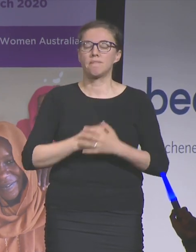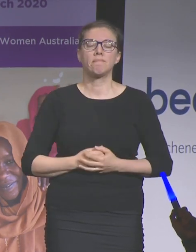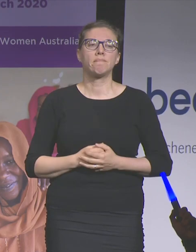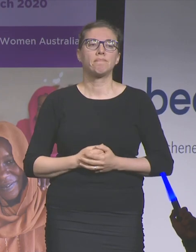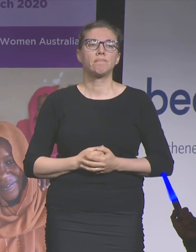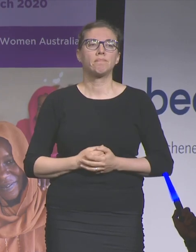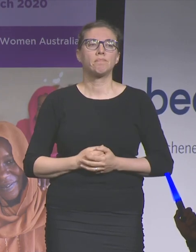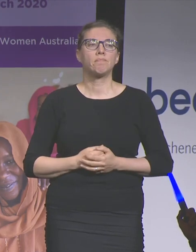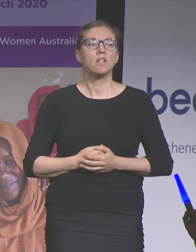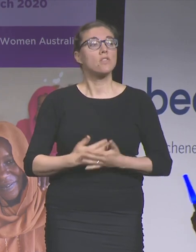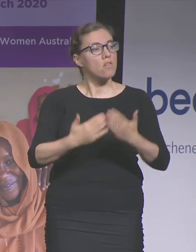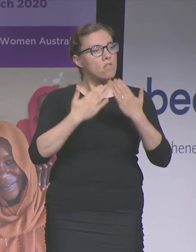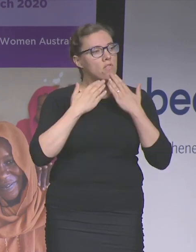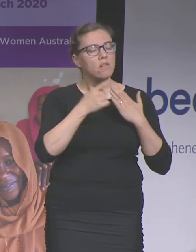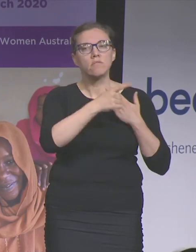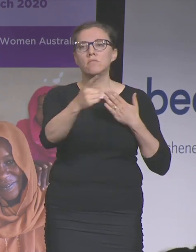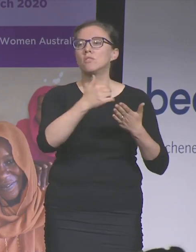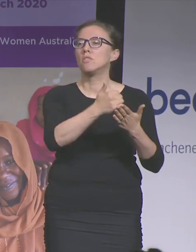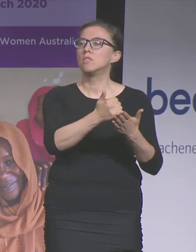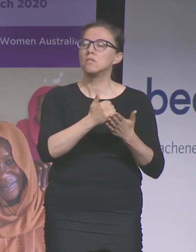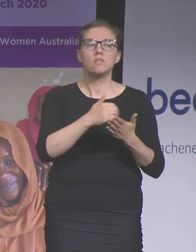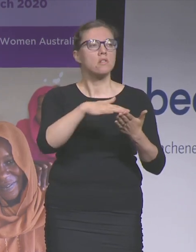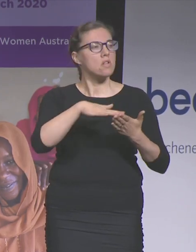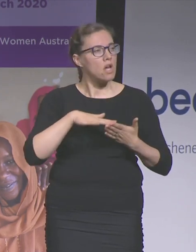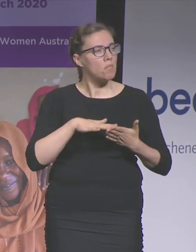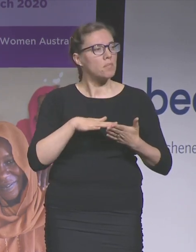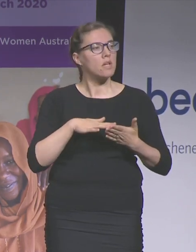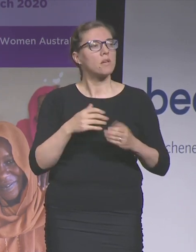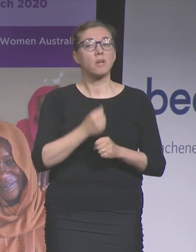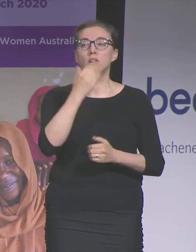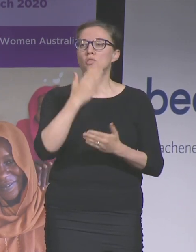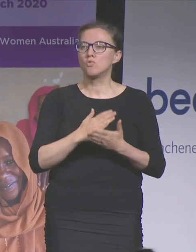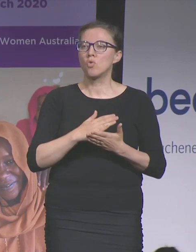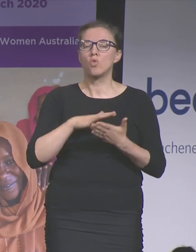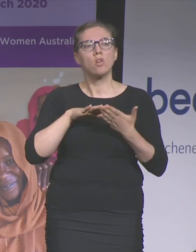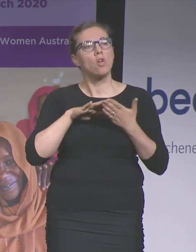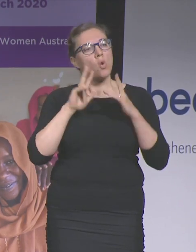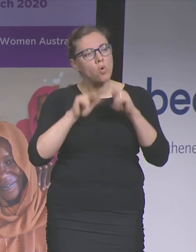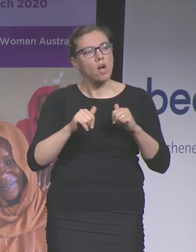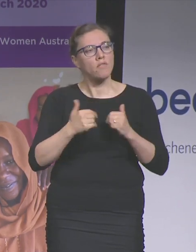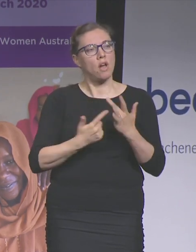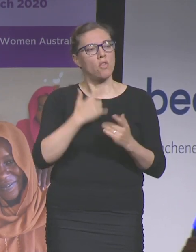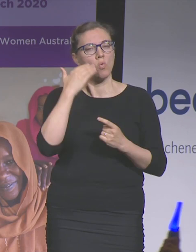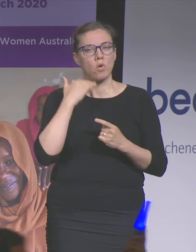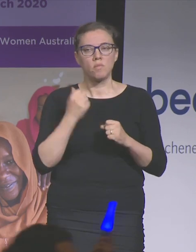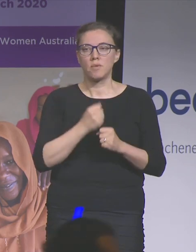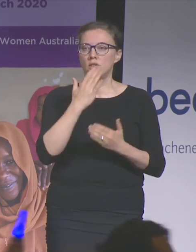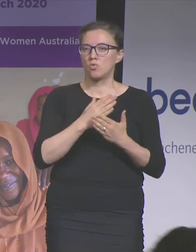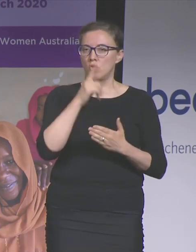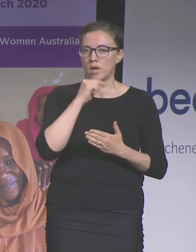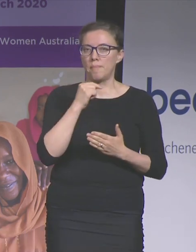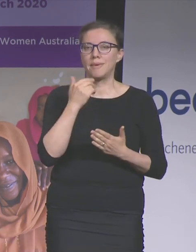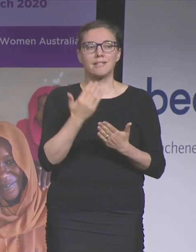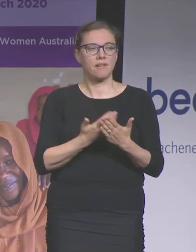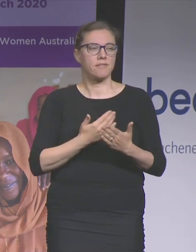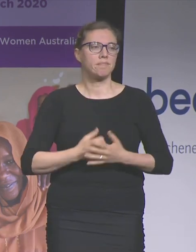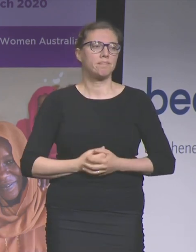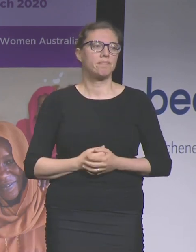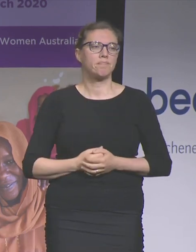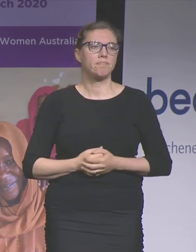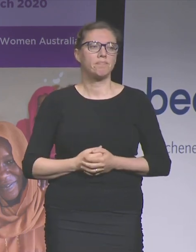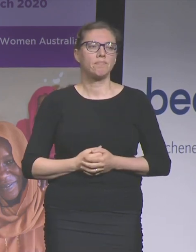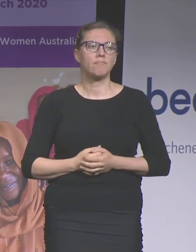women to make their own choices. I look forward to seeing South Australian Labor led by Peter Malinowskis continuing Labor's tradition